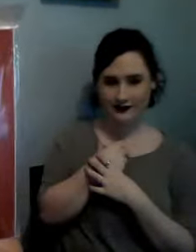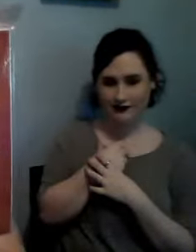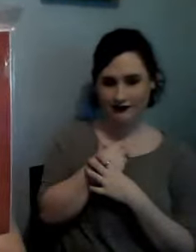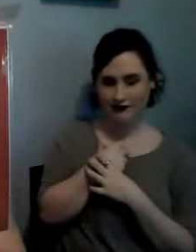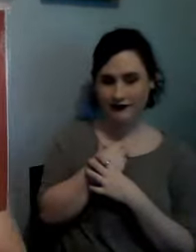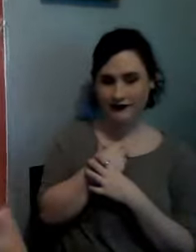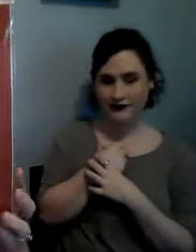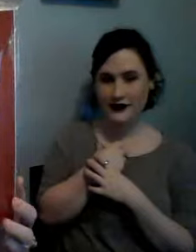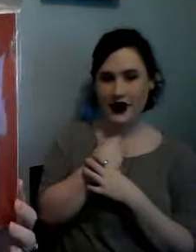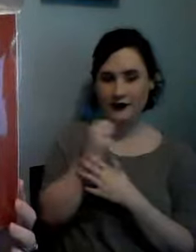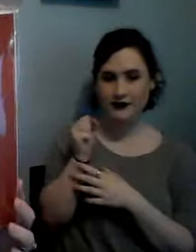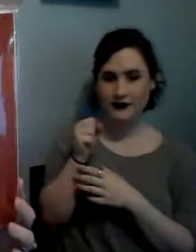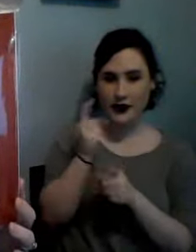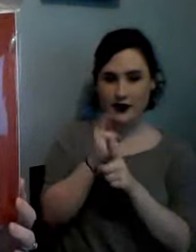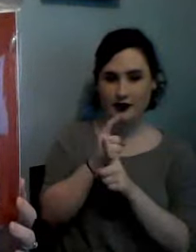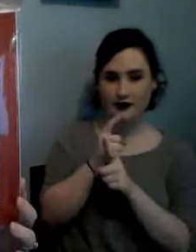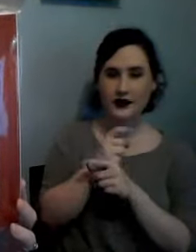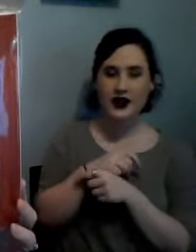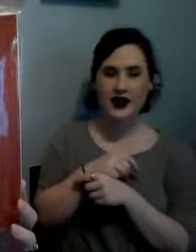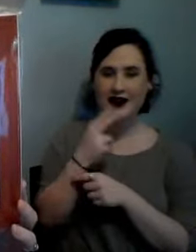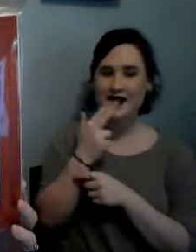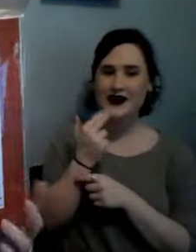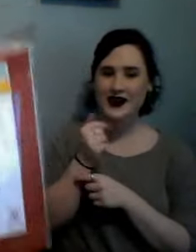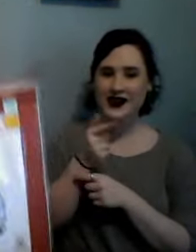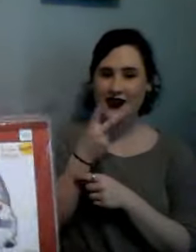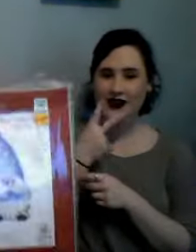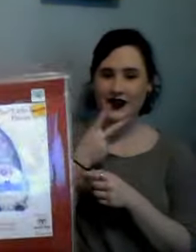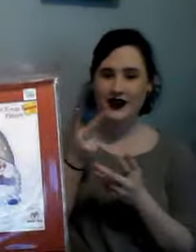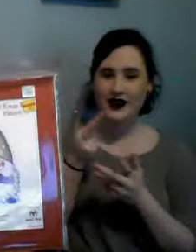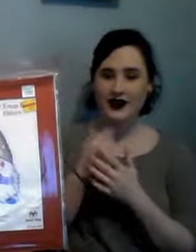is that right isn't that the cutest thing